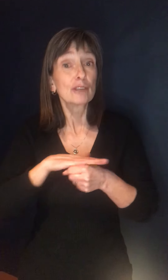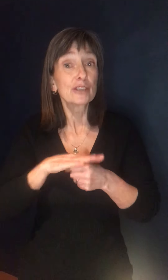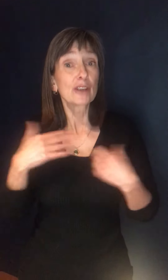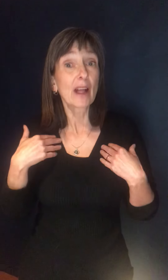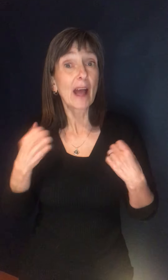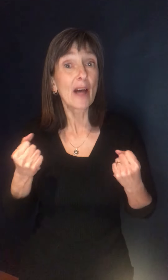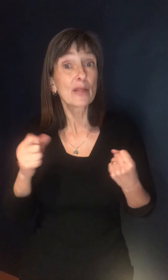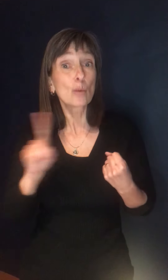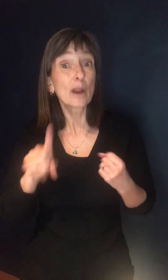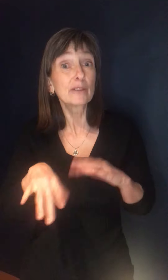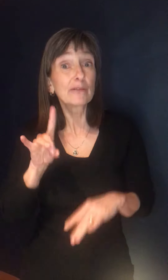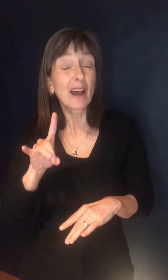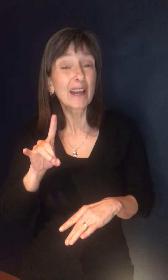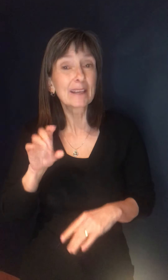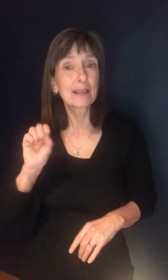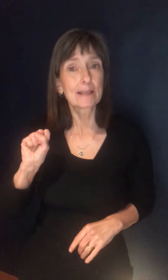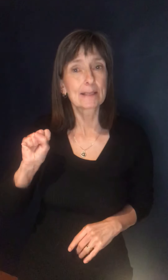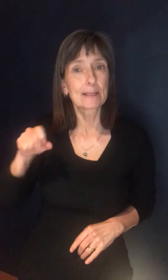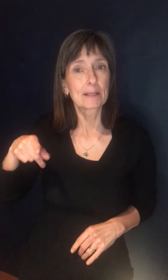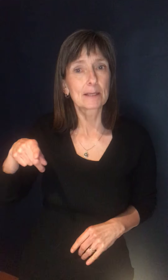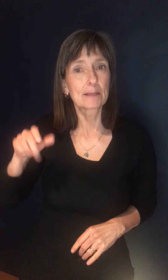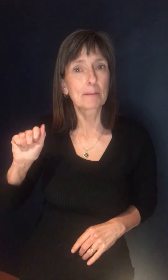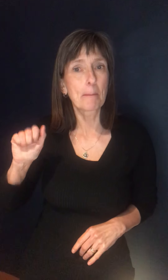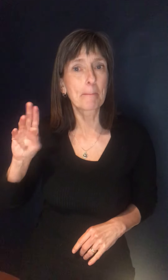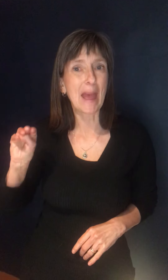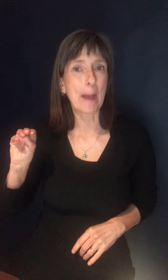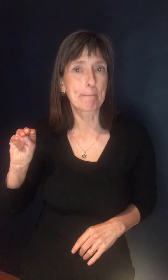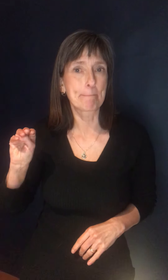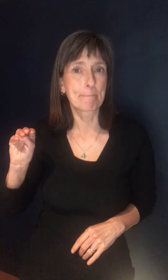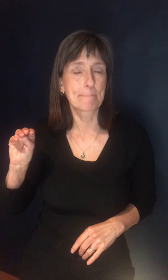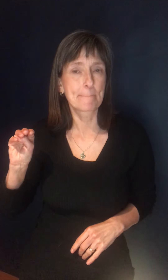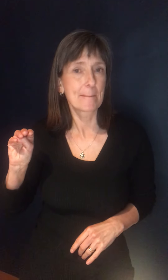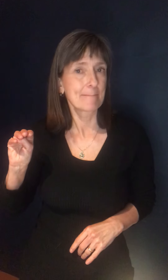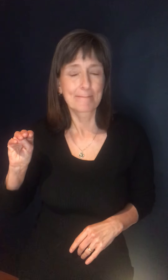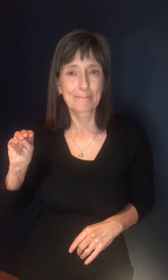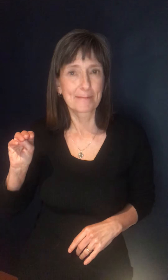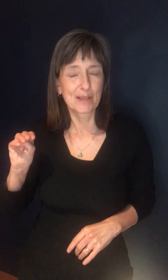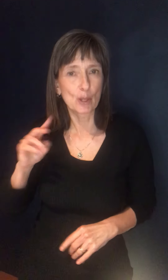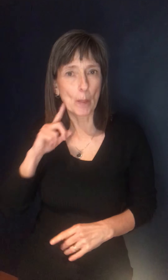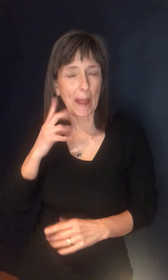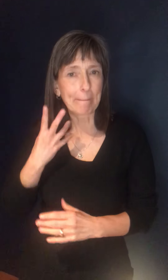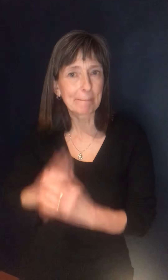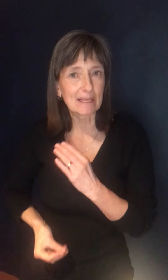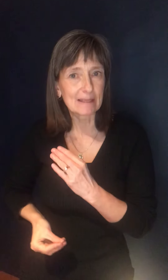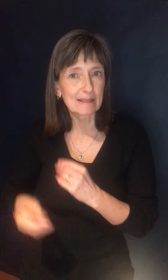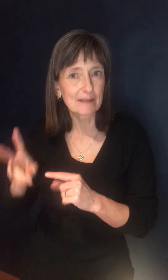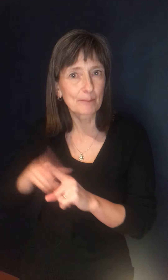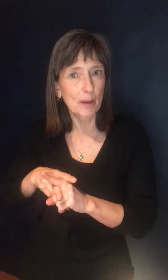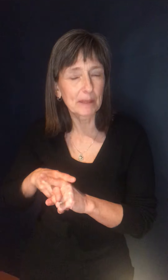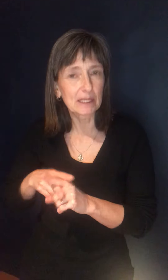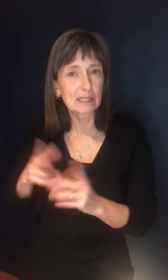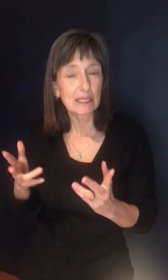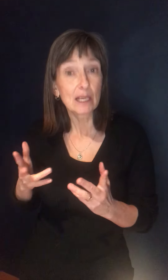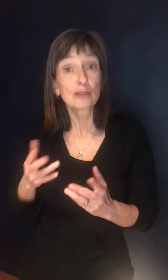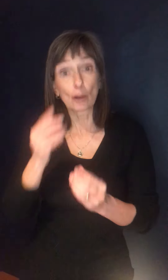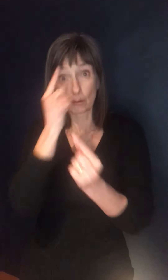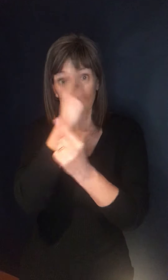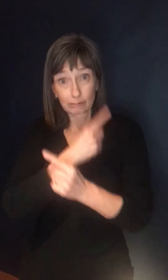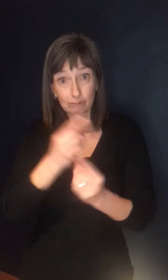spam folder, uh, and they're turning up late. Uh, so, uh, with the help of the media, would be useful if that piece of information